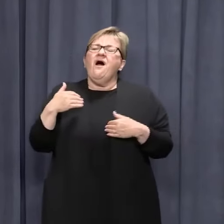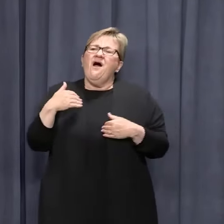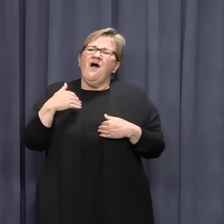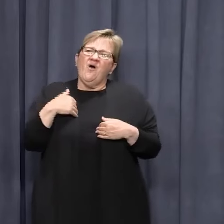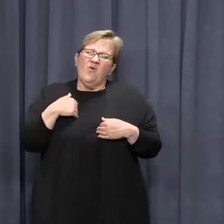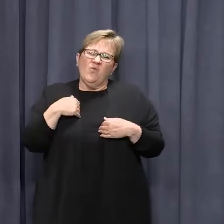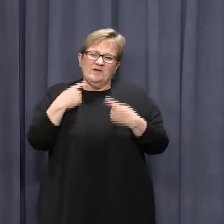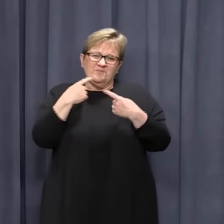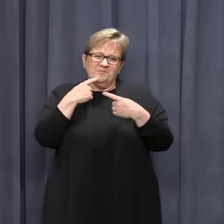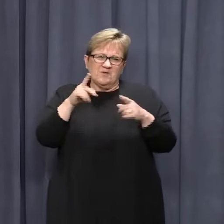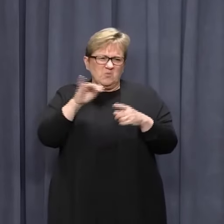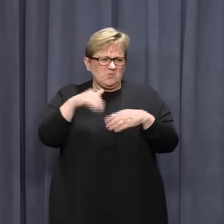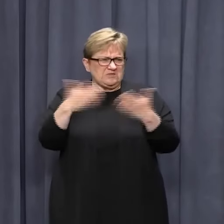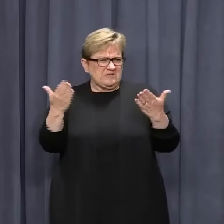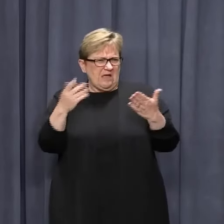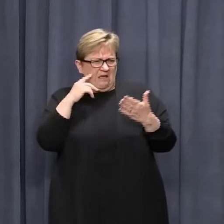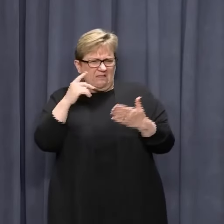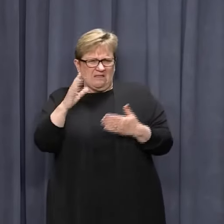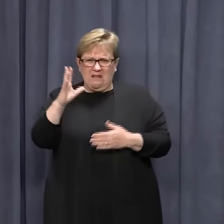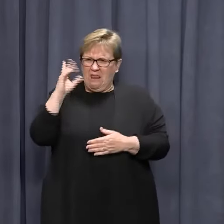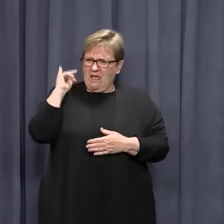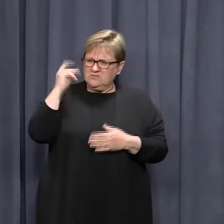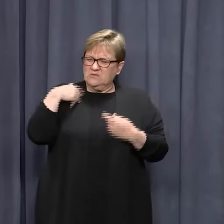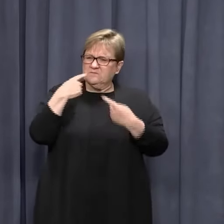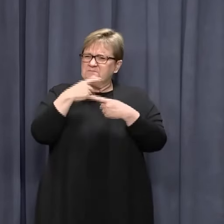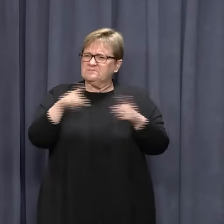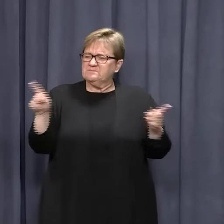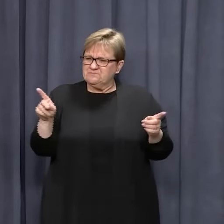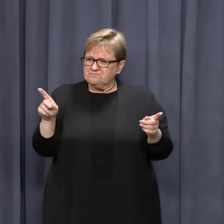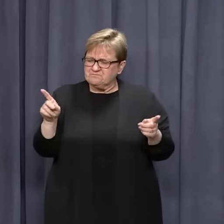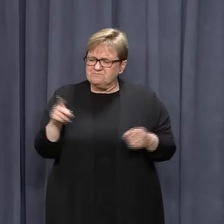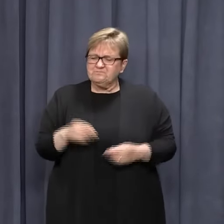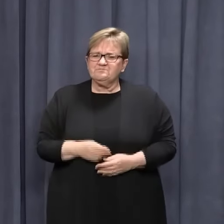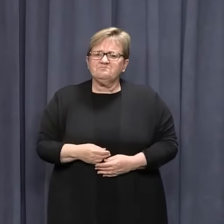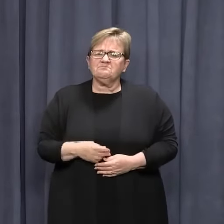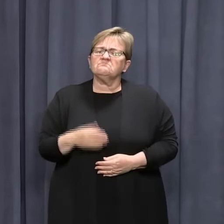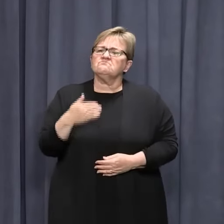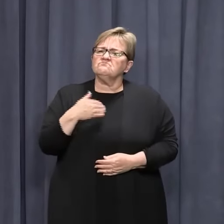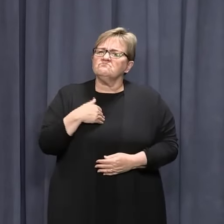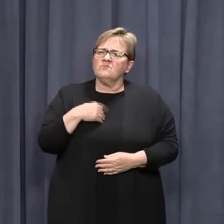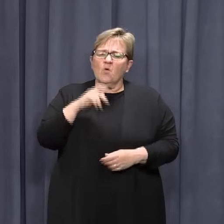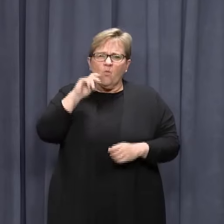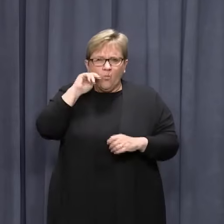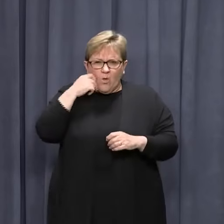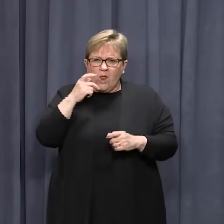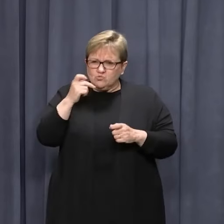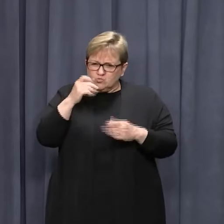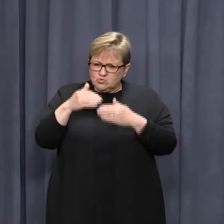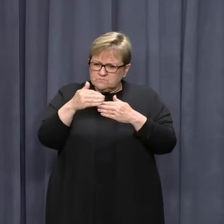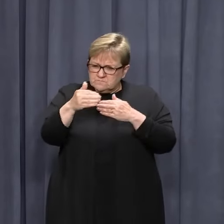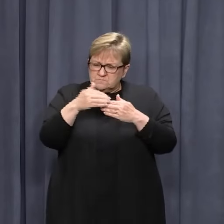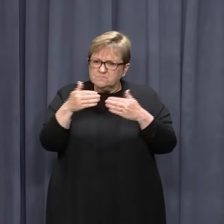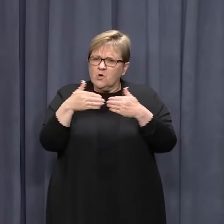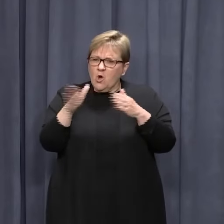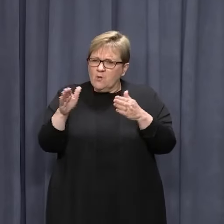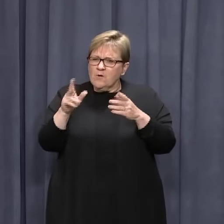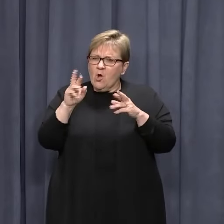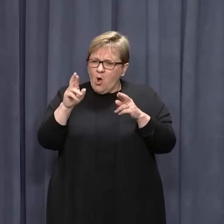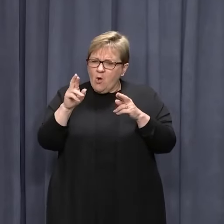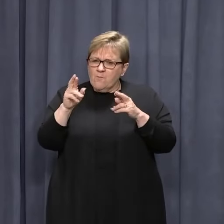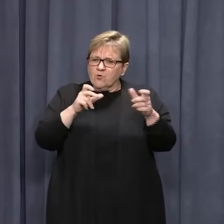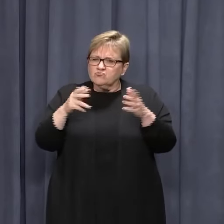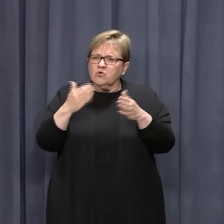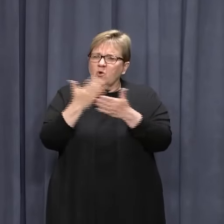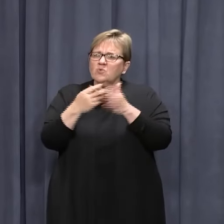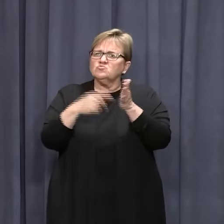announcement, whichever day it was, a week or so ago, that we were transitioning to a controlled